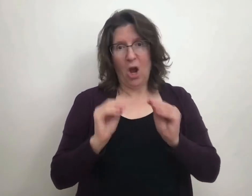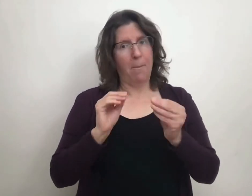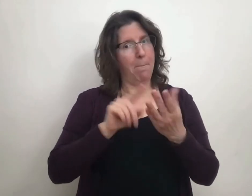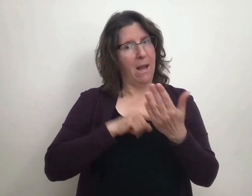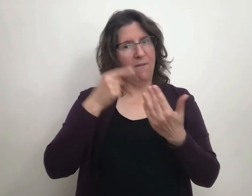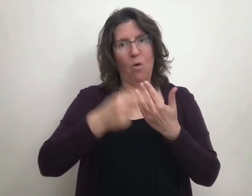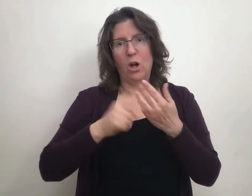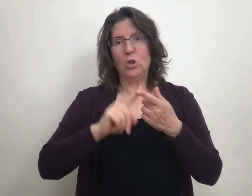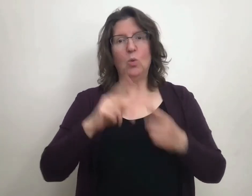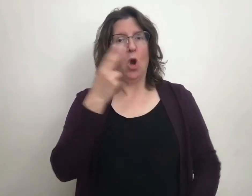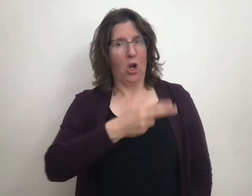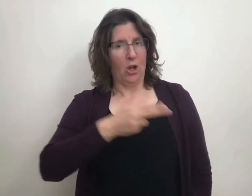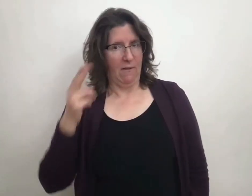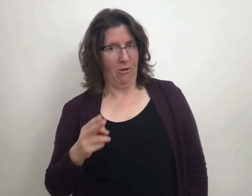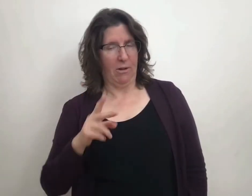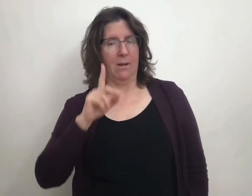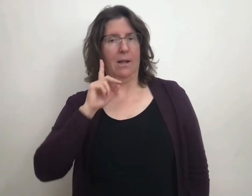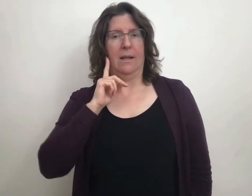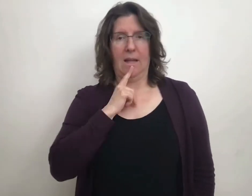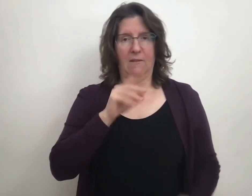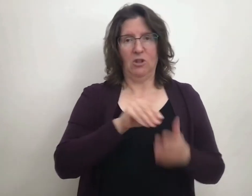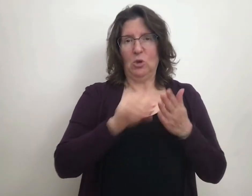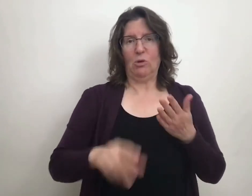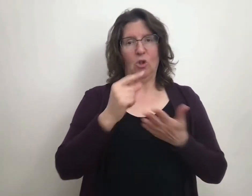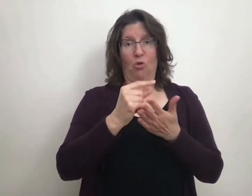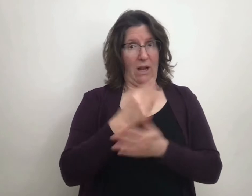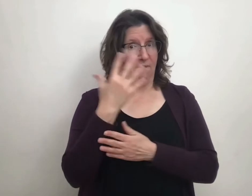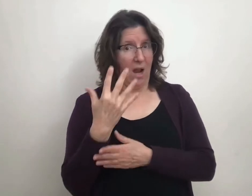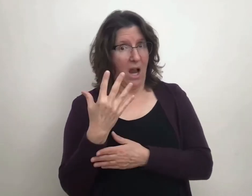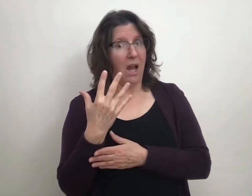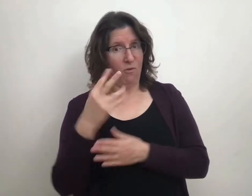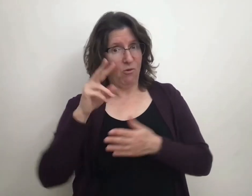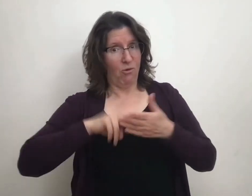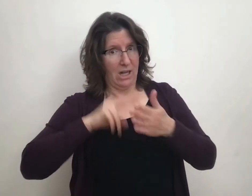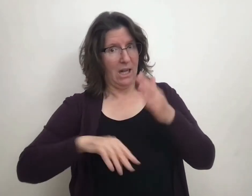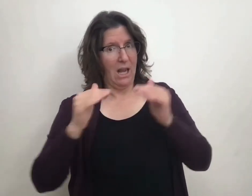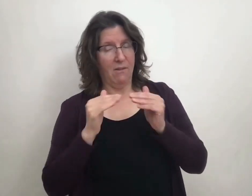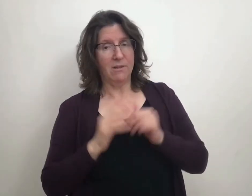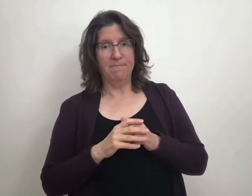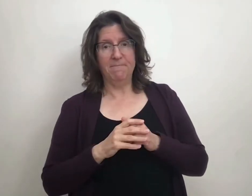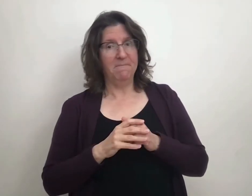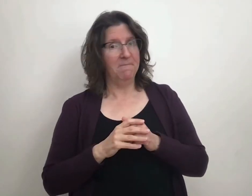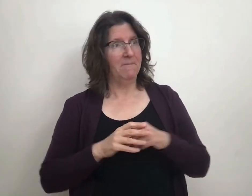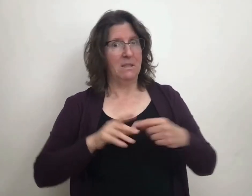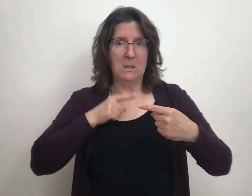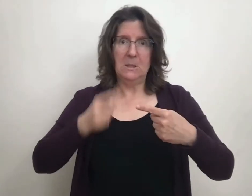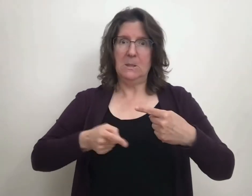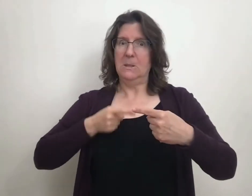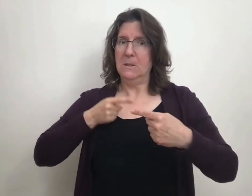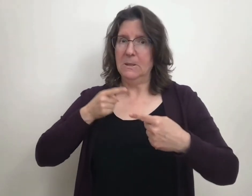With a previous group of deaf and hard of hearing students, with a reading level of grade five, I had tried to teach the concept of metaphor,